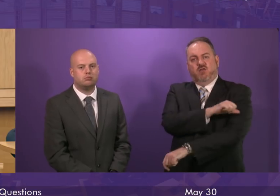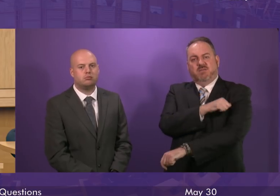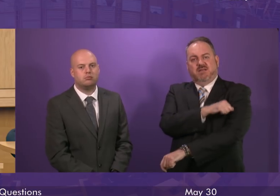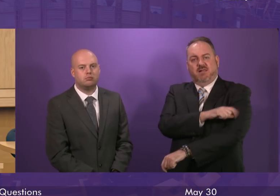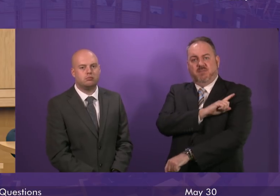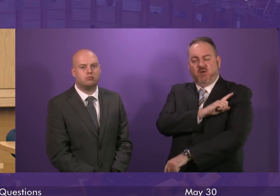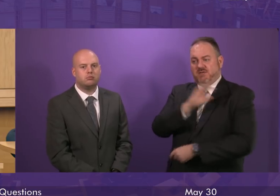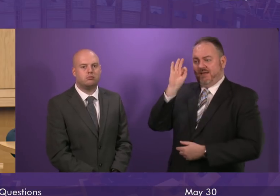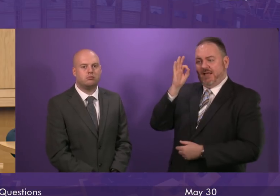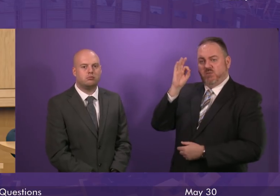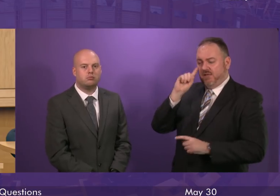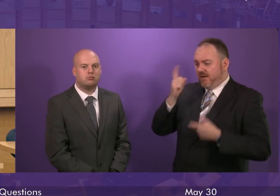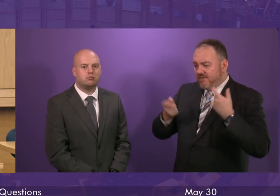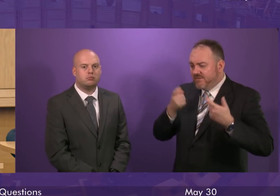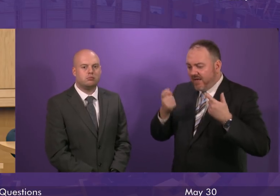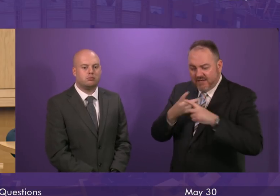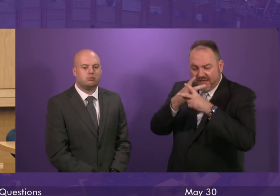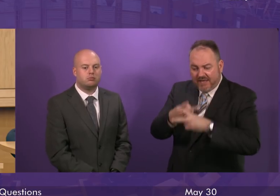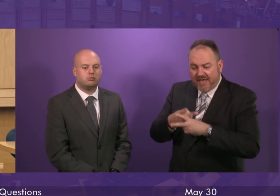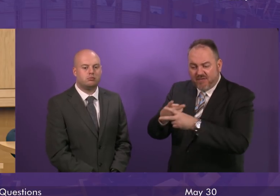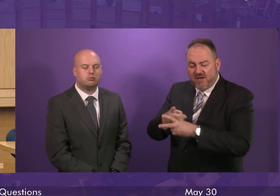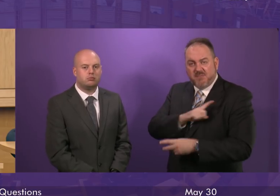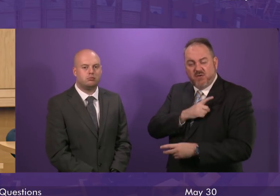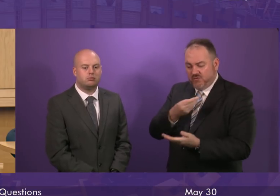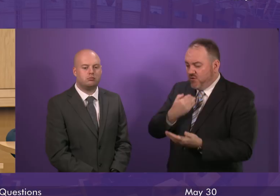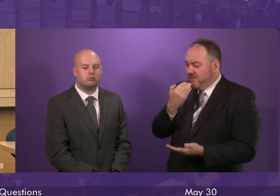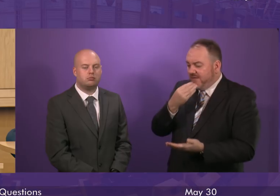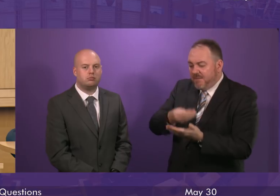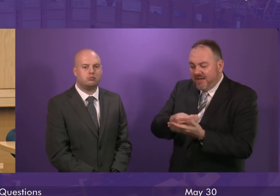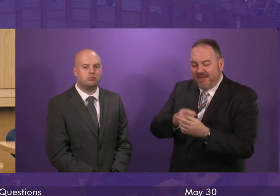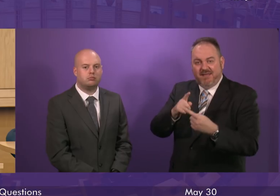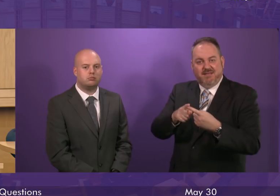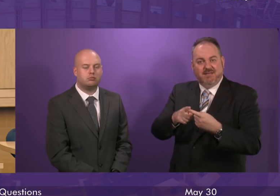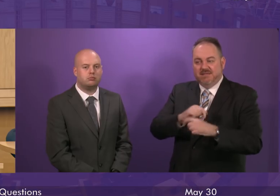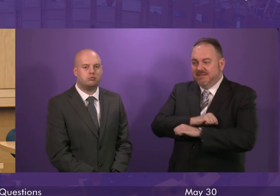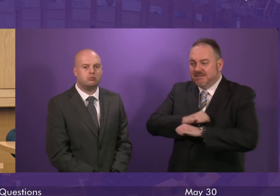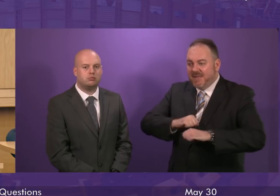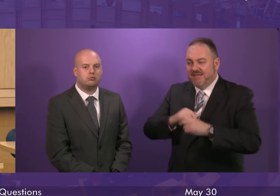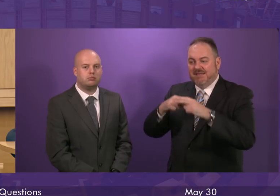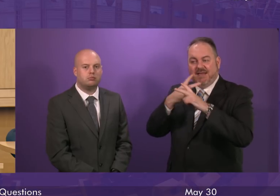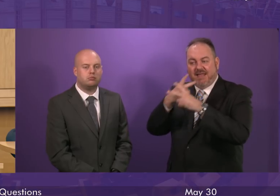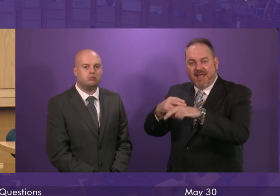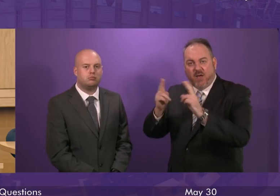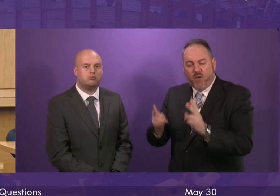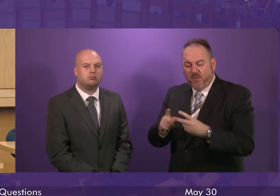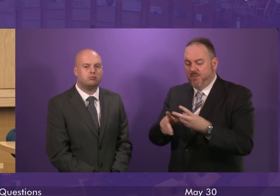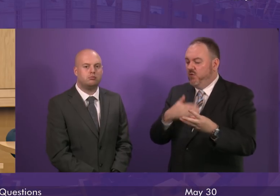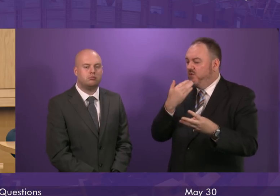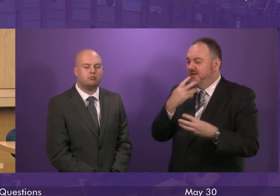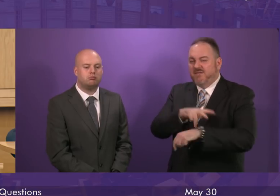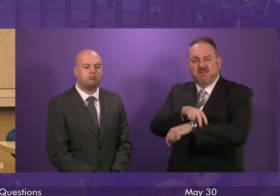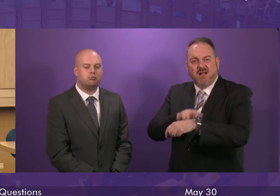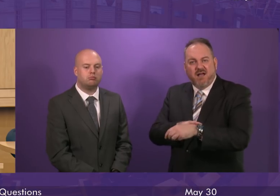local authority cannot provide care packages either through a lack of finance, lack of care home space or a lack of staff to provide